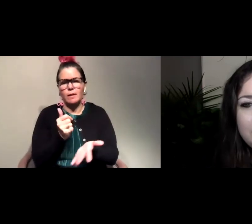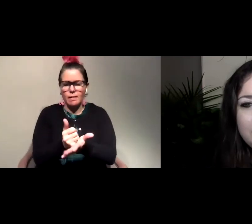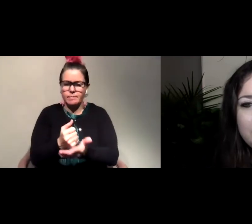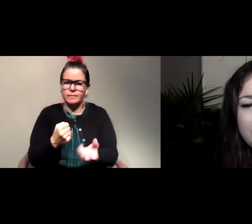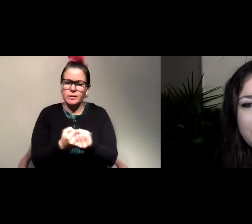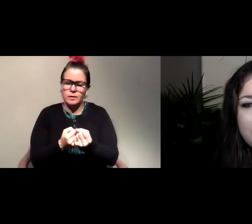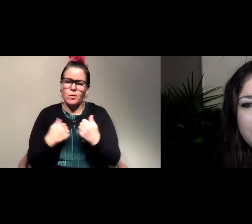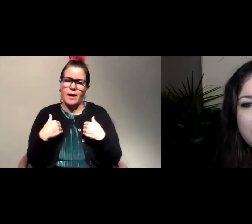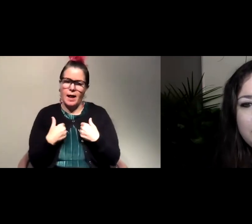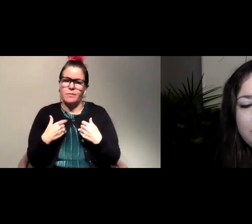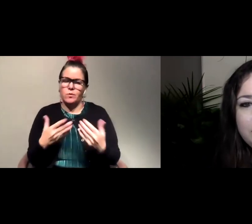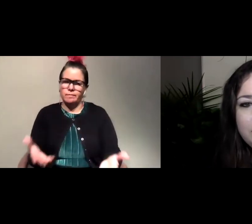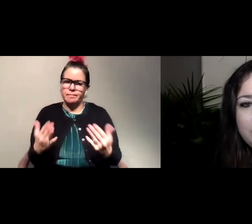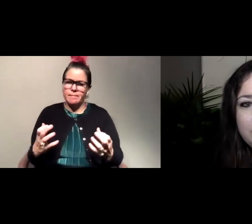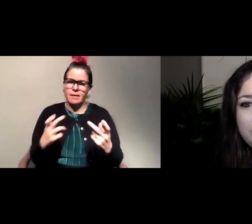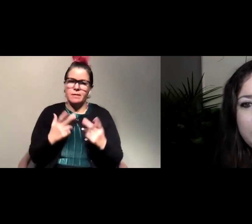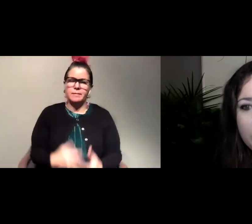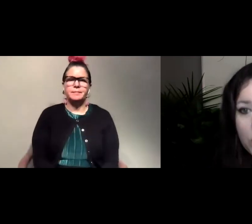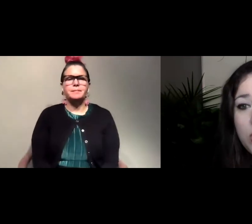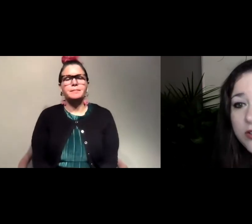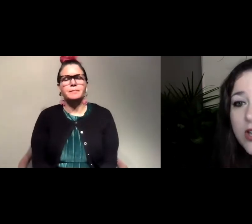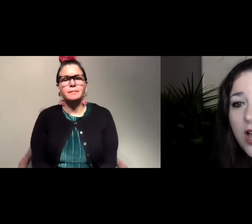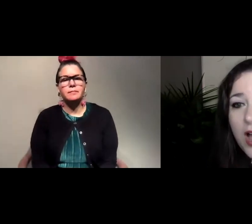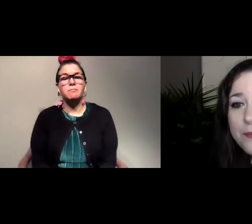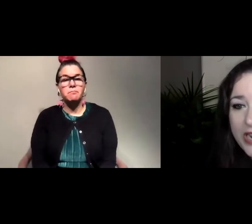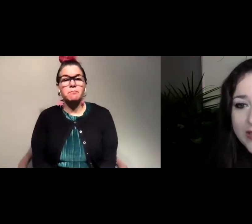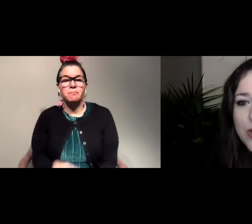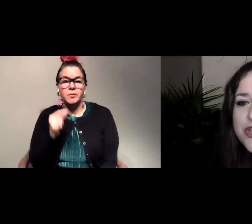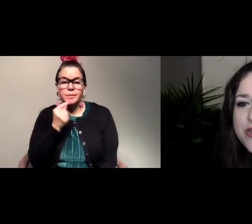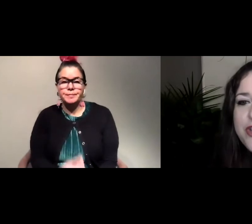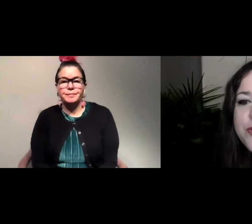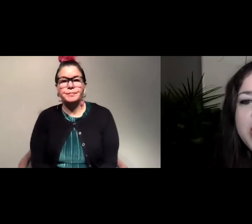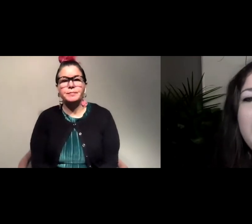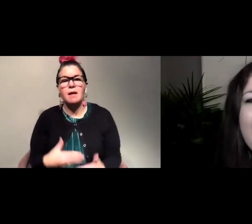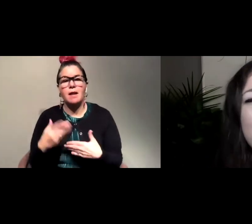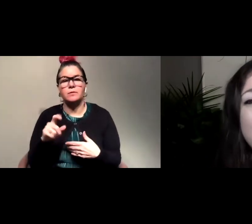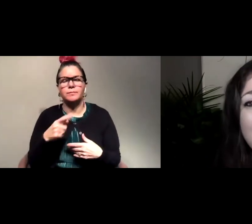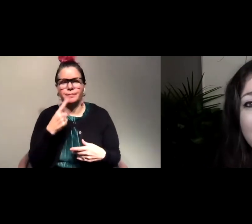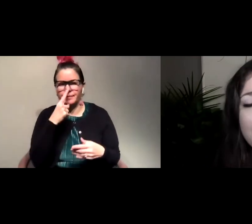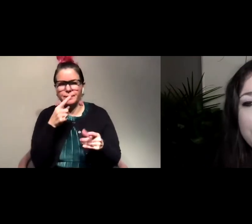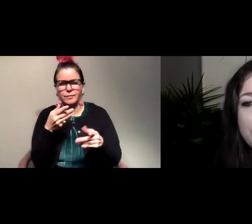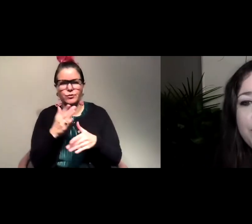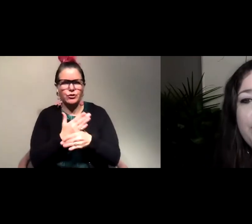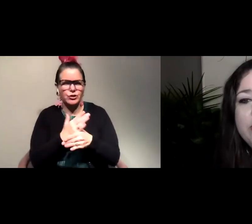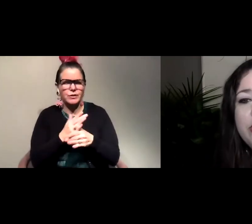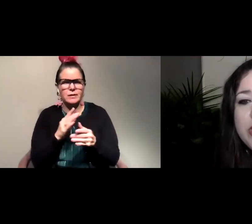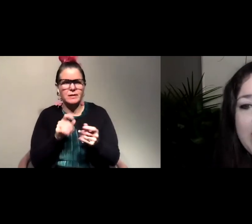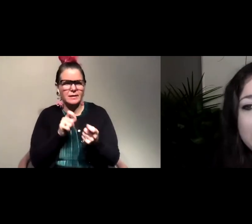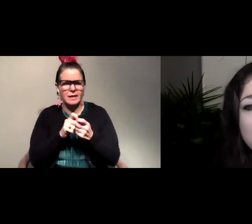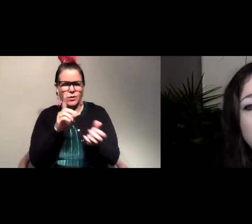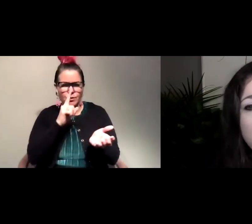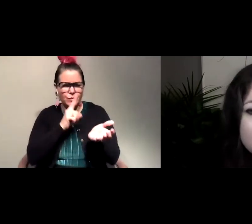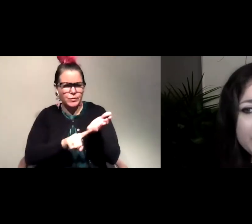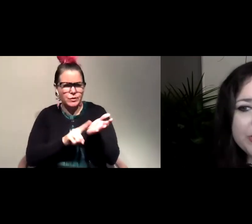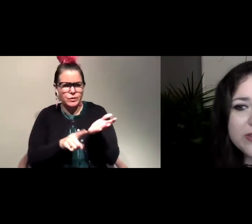them back cool the next question is could you share how exactly you did your research it